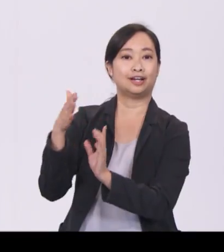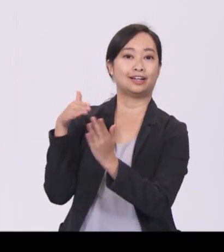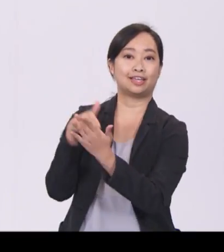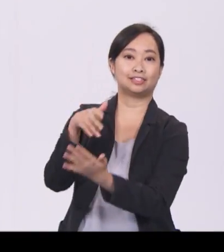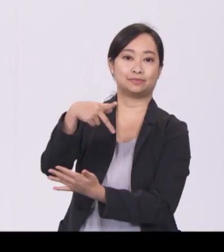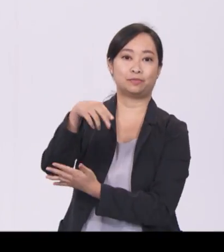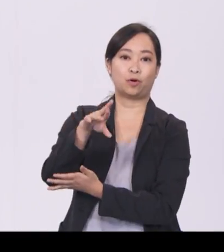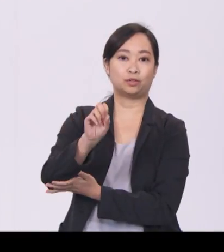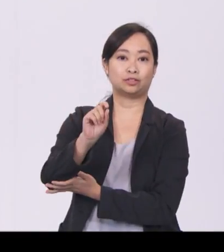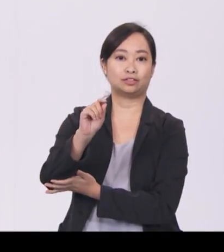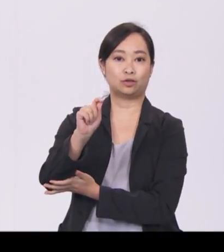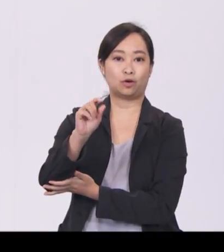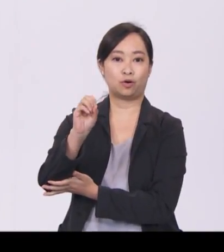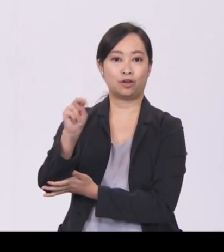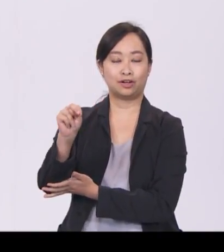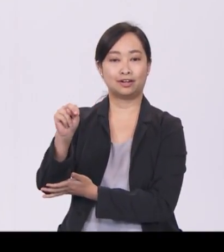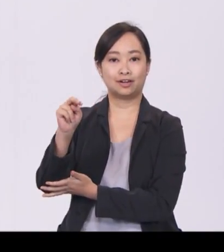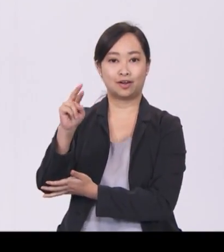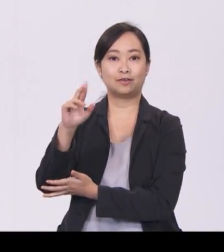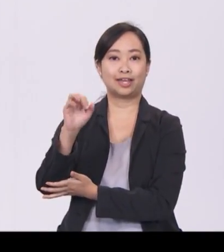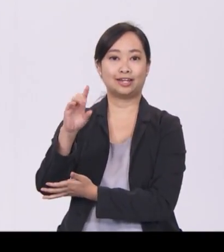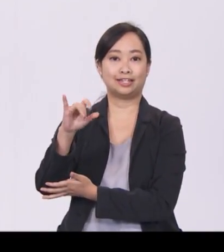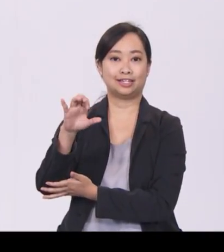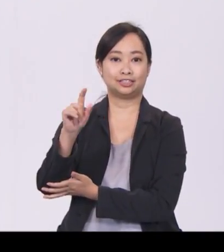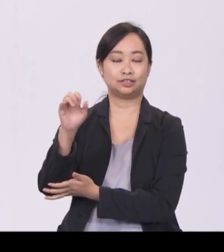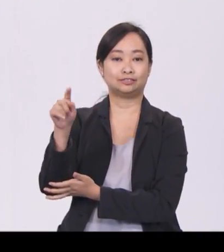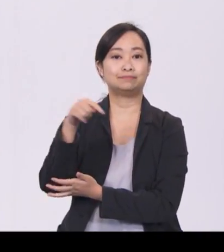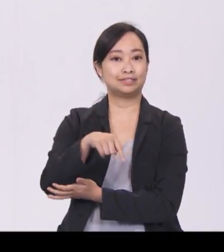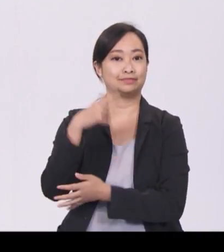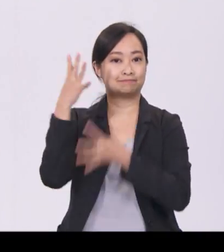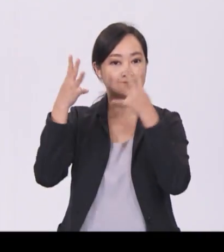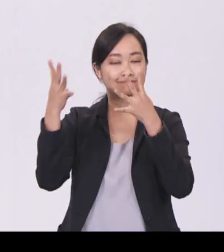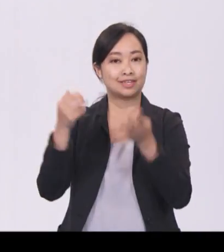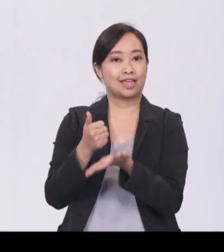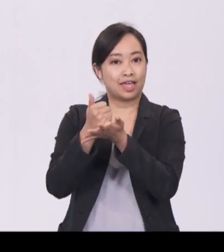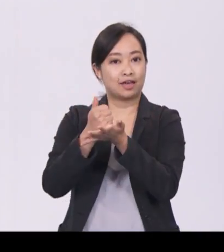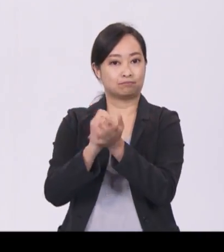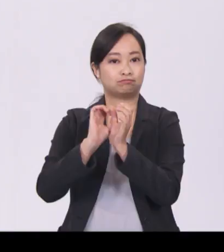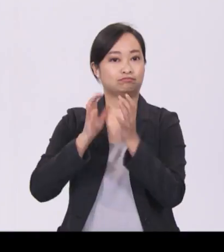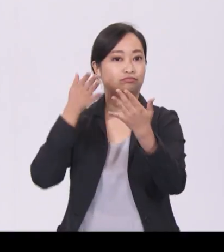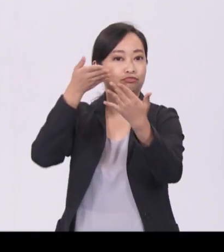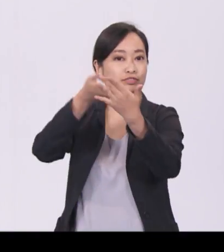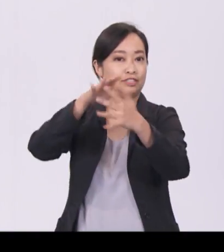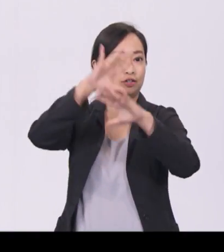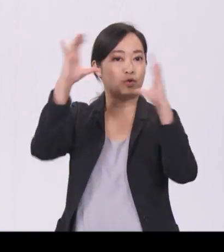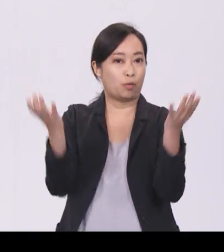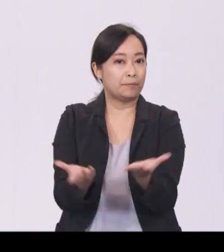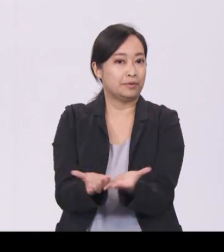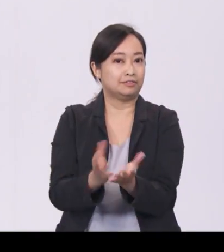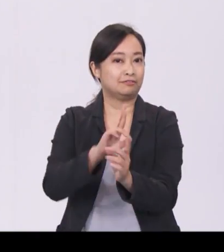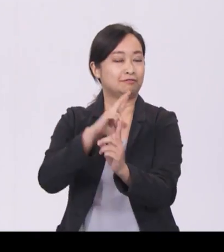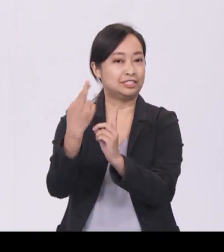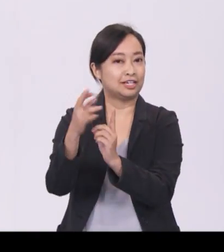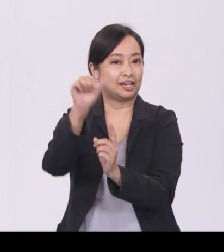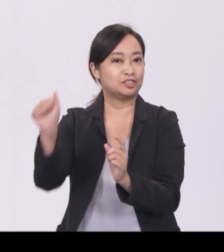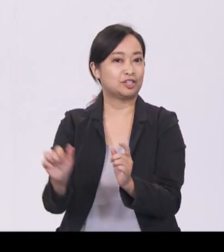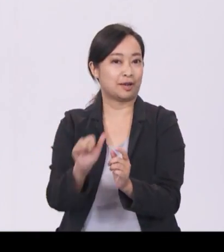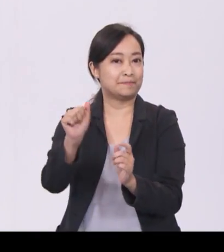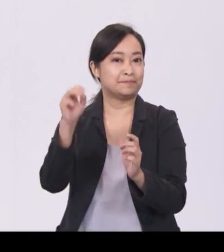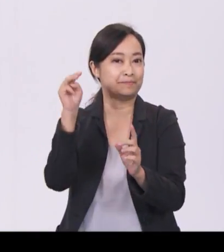Such product innovations have helped Penn United expand into regional and global markets. Penn United, you might say,